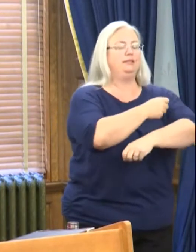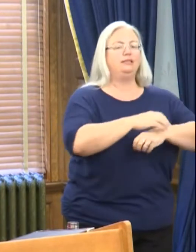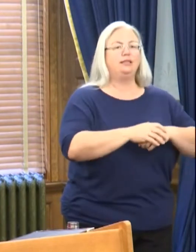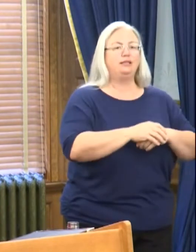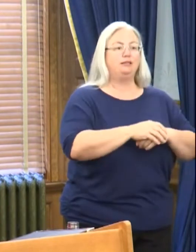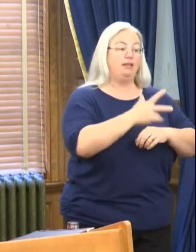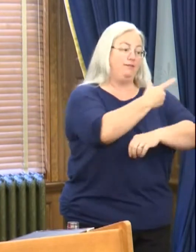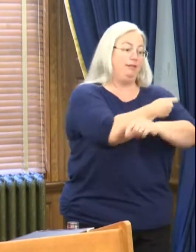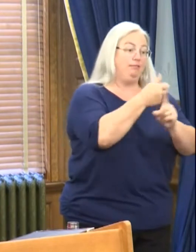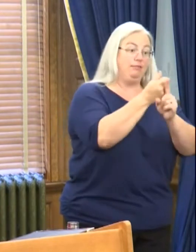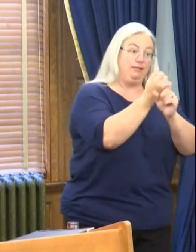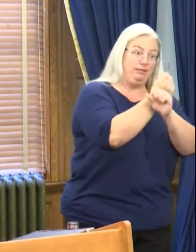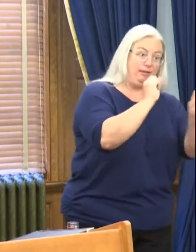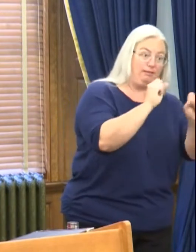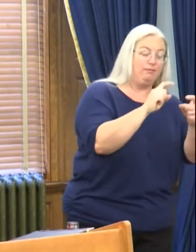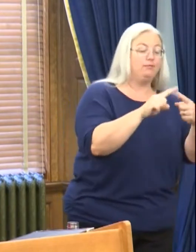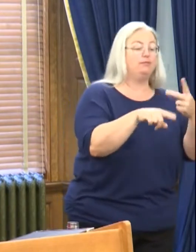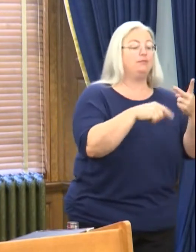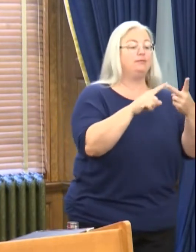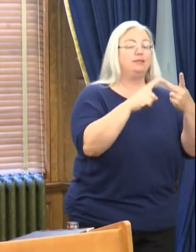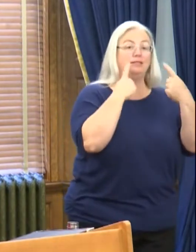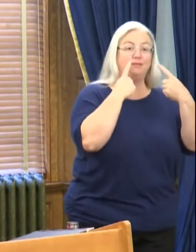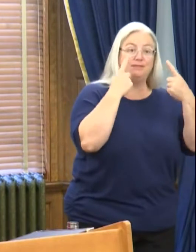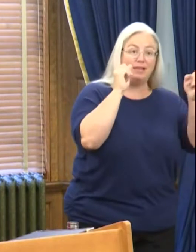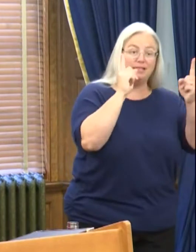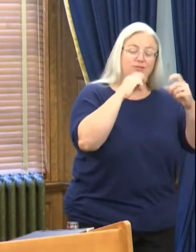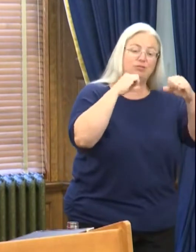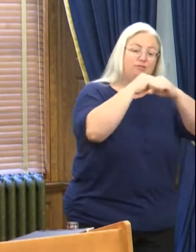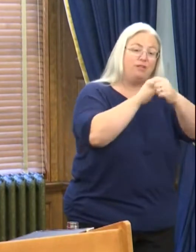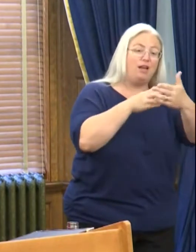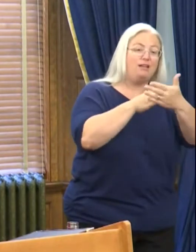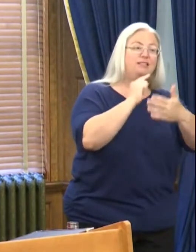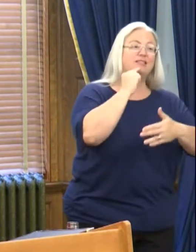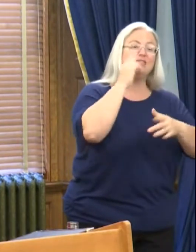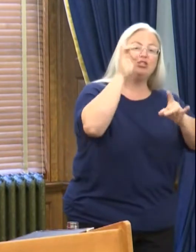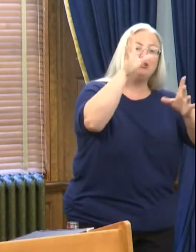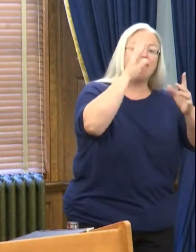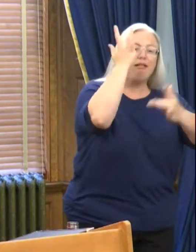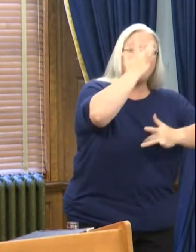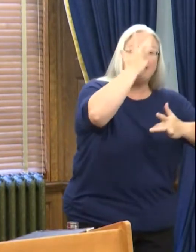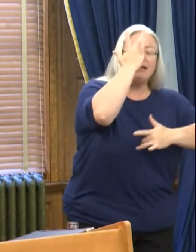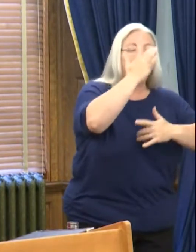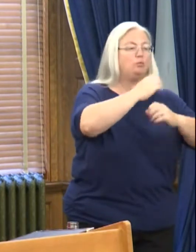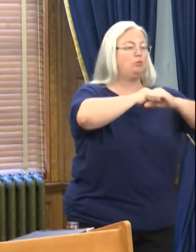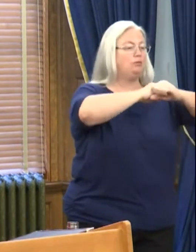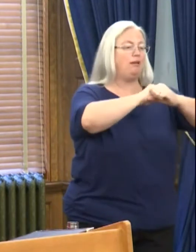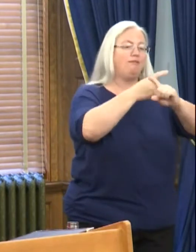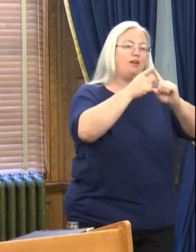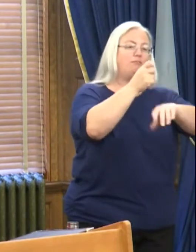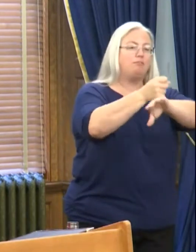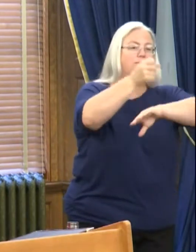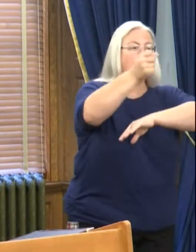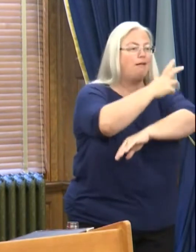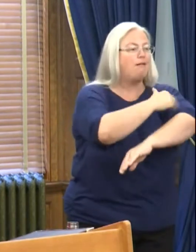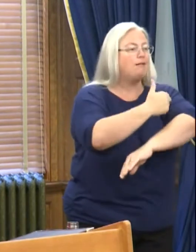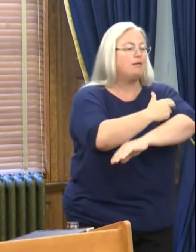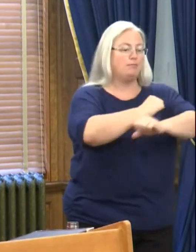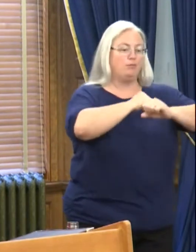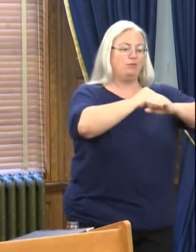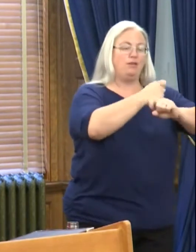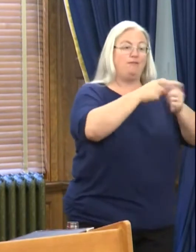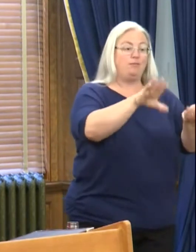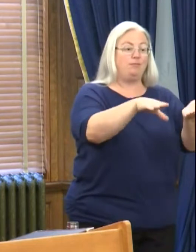safe. It is effective against severe illness, hospitalization, and death. And it's